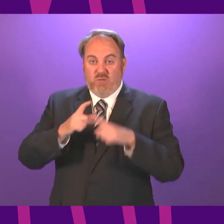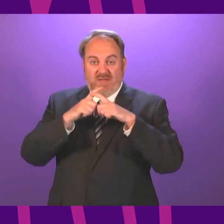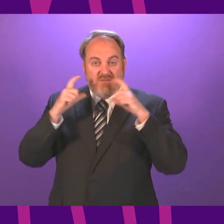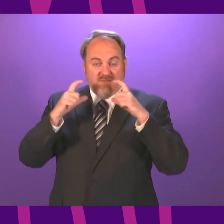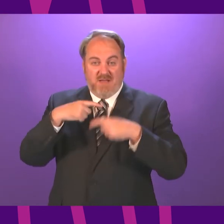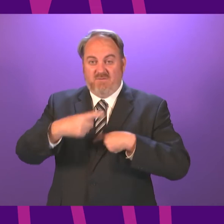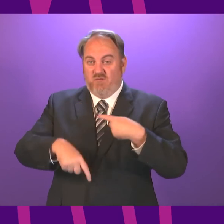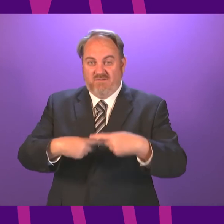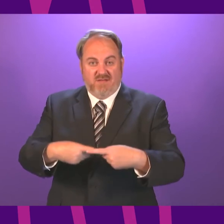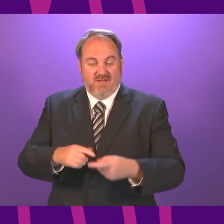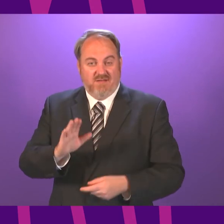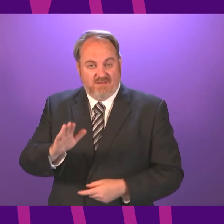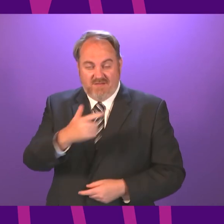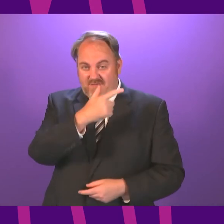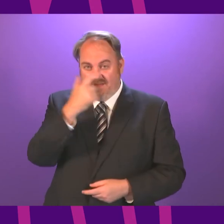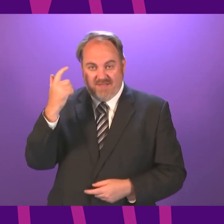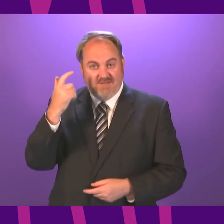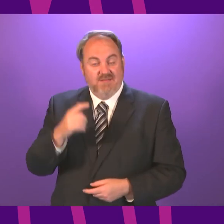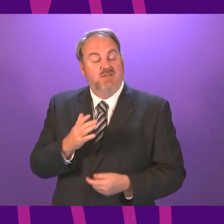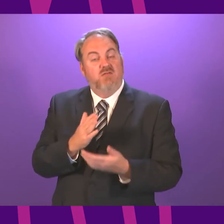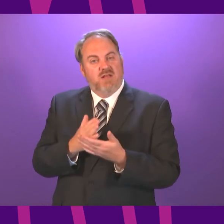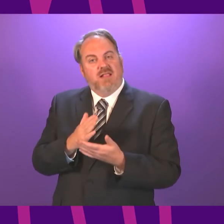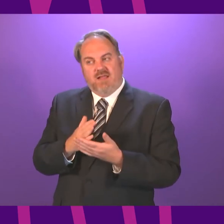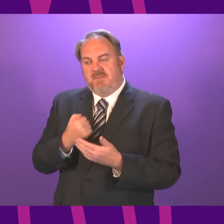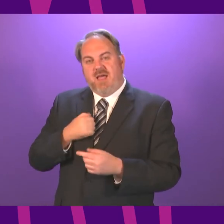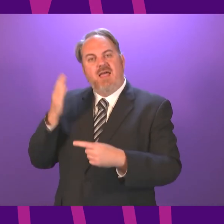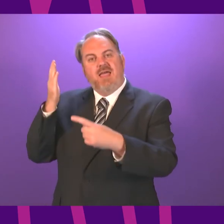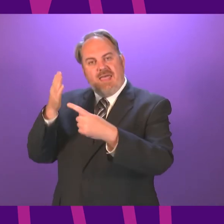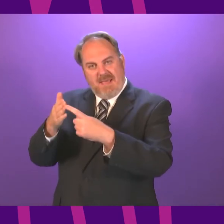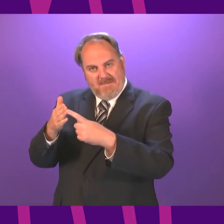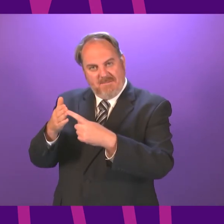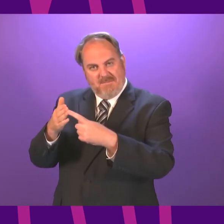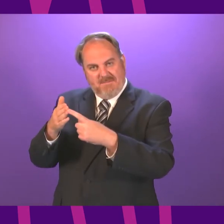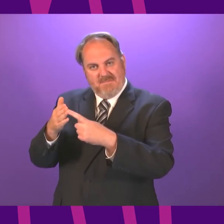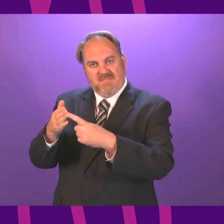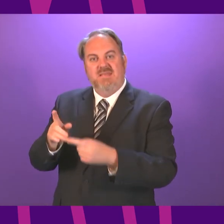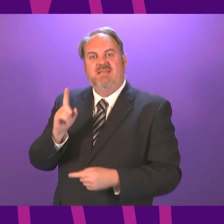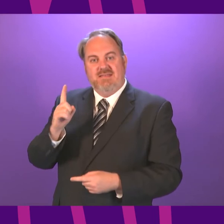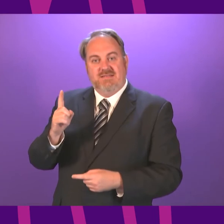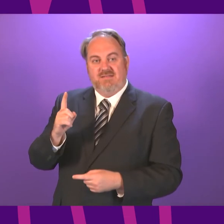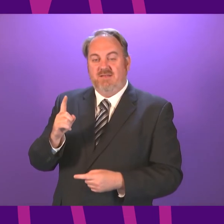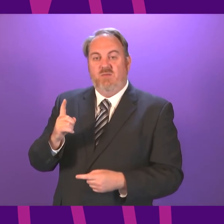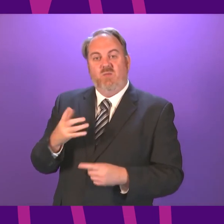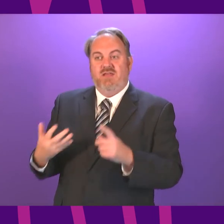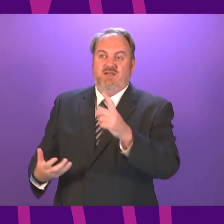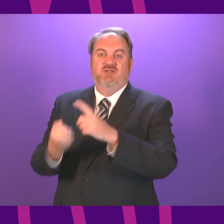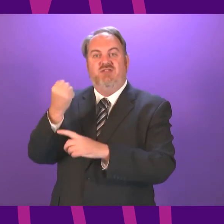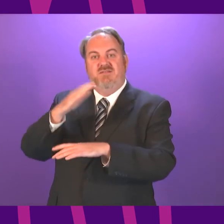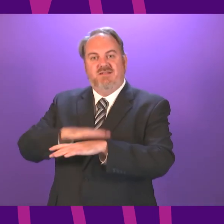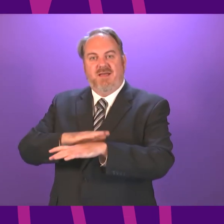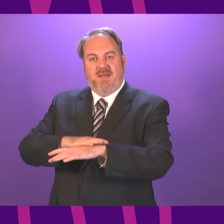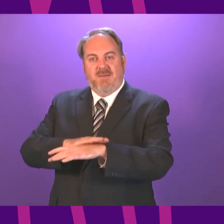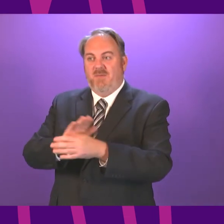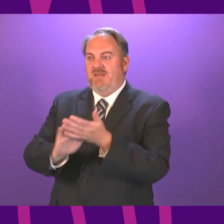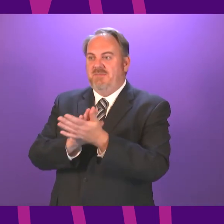do. I want to see us get to a position where we don't have to think about COVID in our day-to-day lives in any respect.